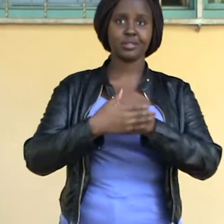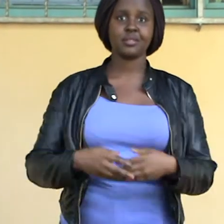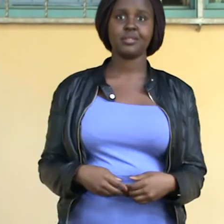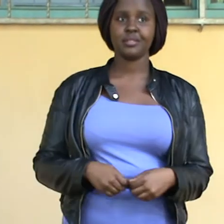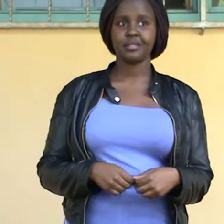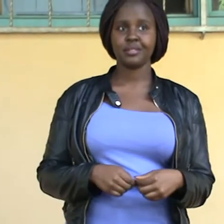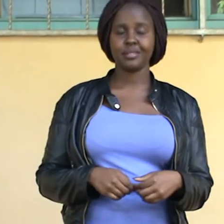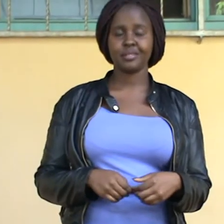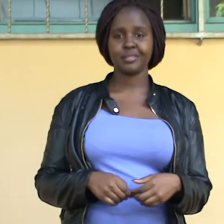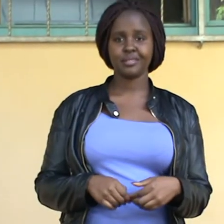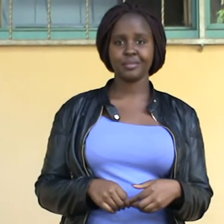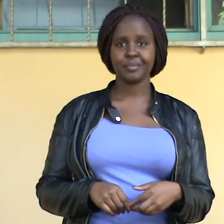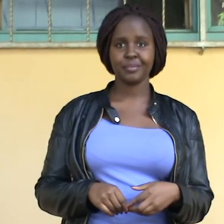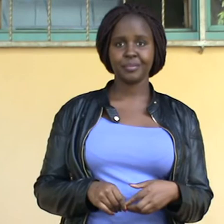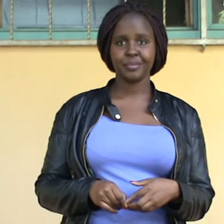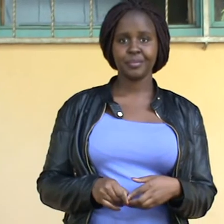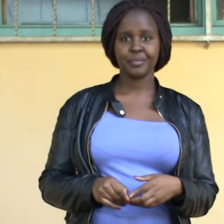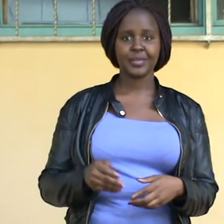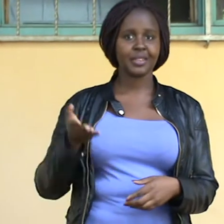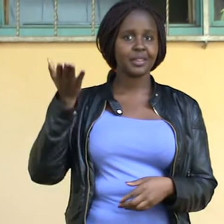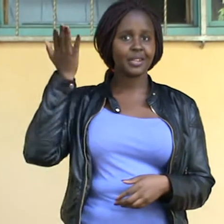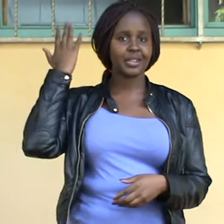Last night, I dreamt she's saving my favorite seat.